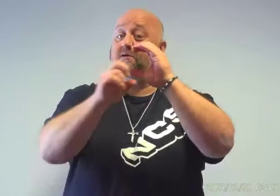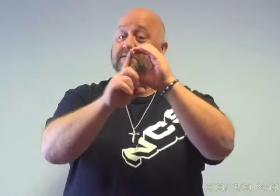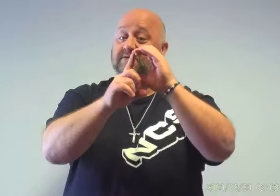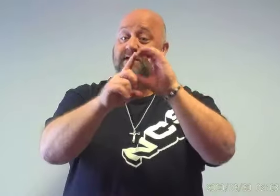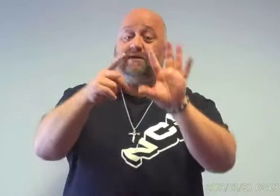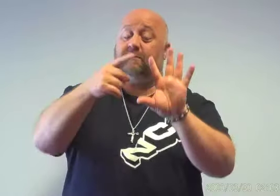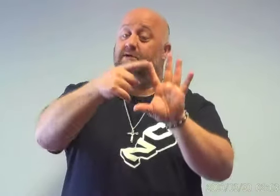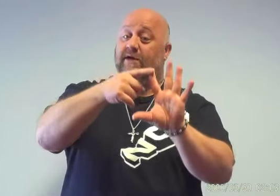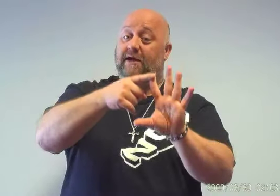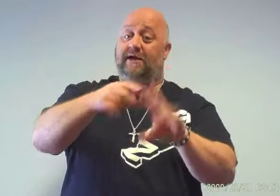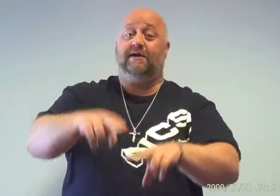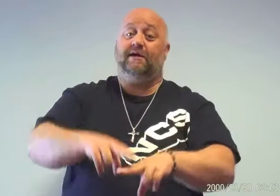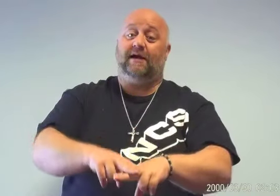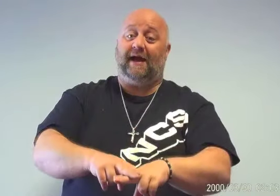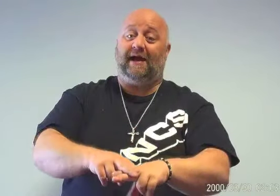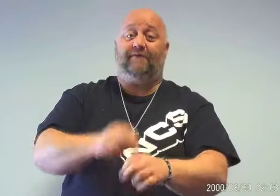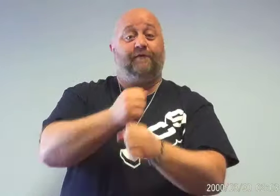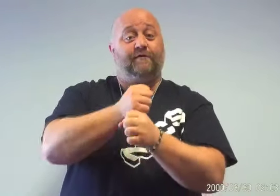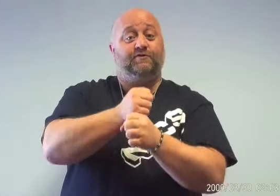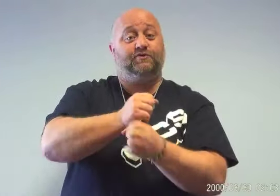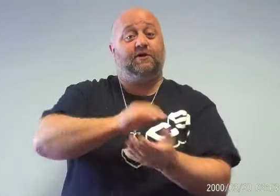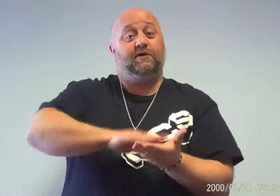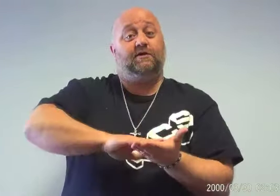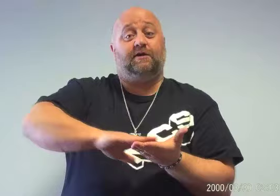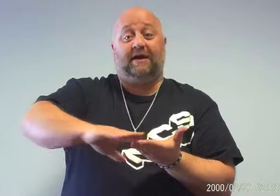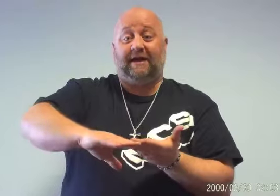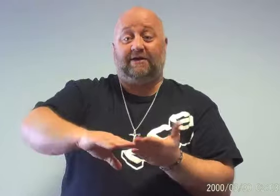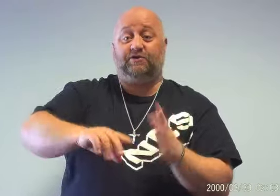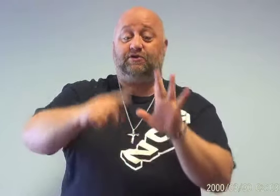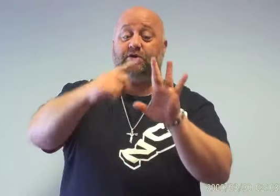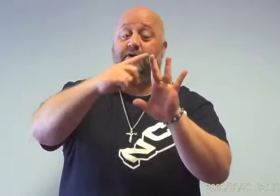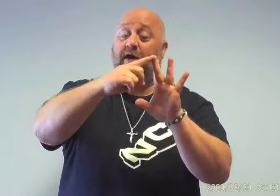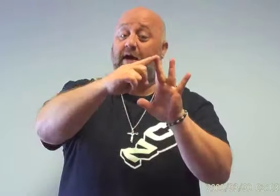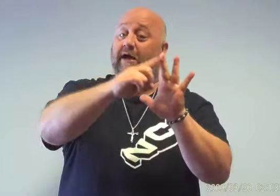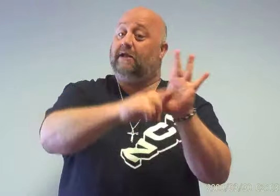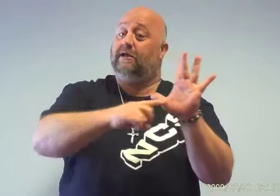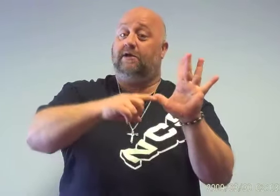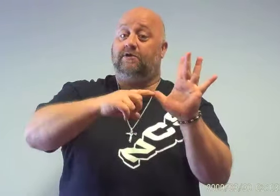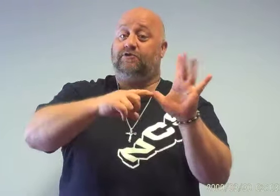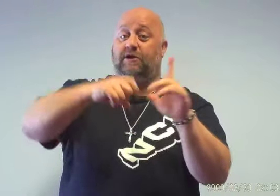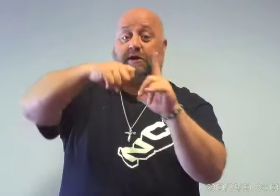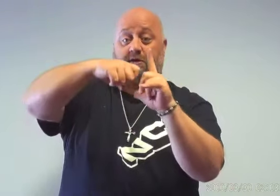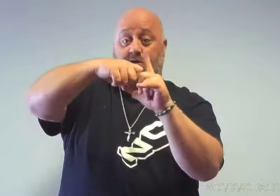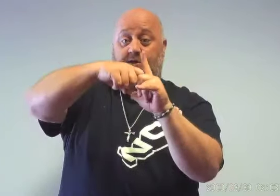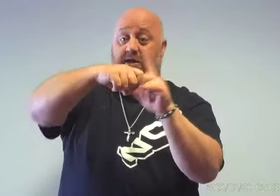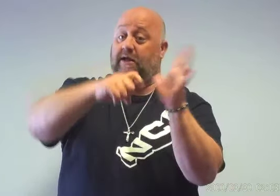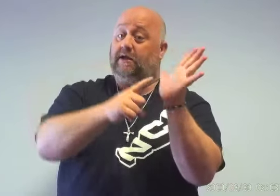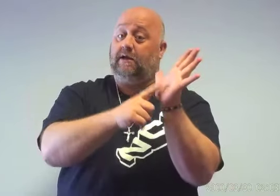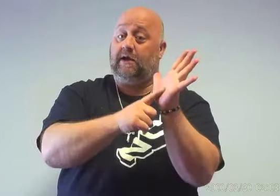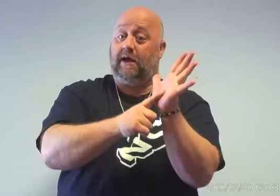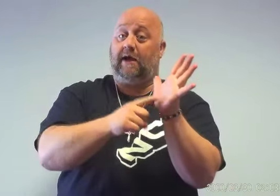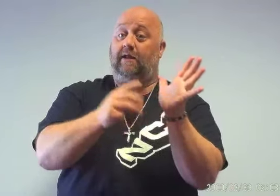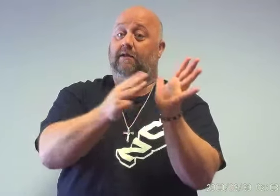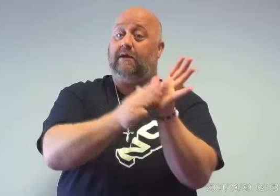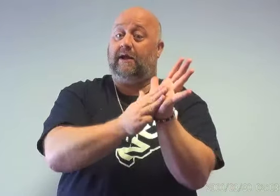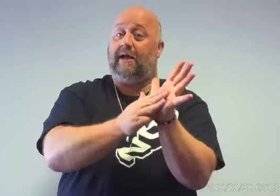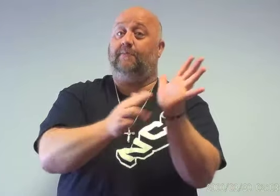D, E, F, G, H, I, J, K, L, M,